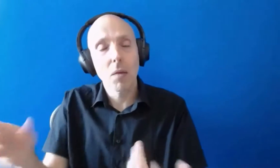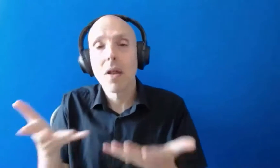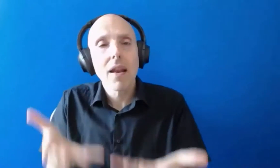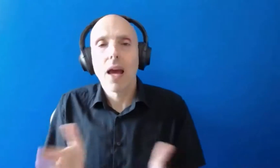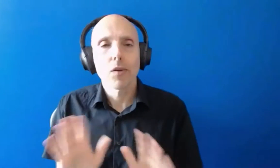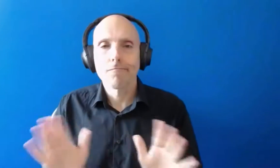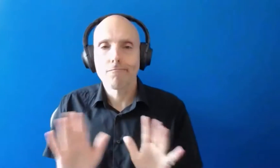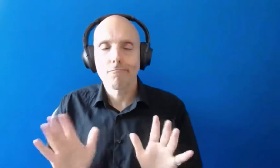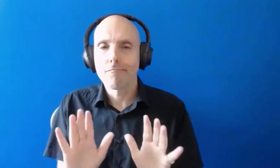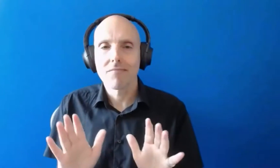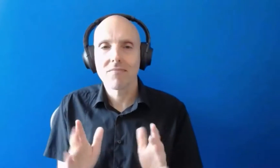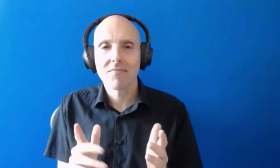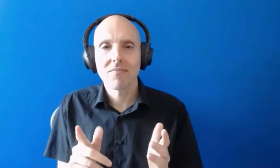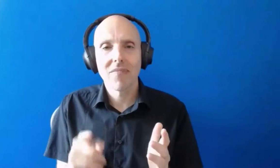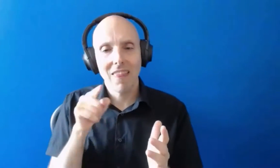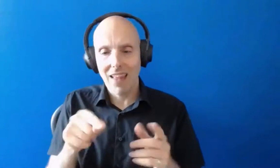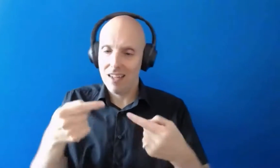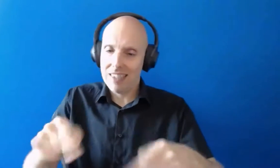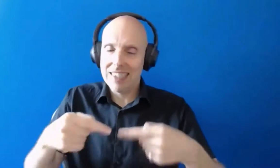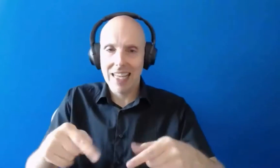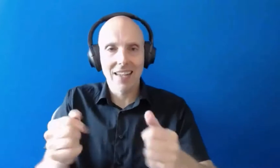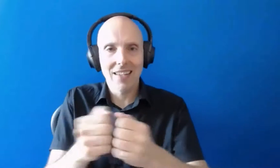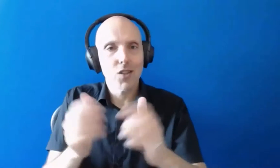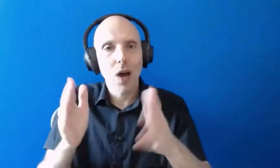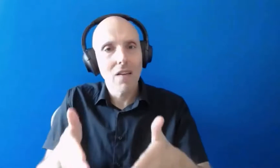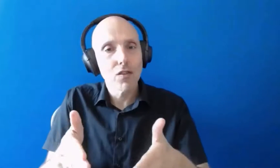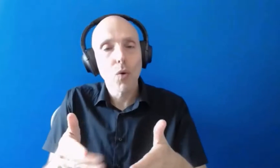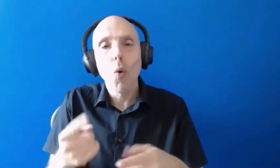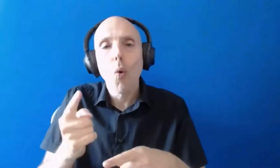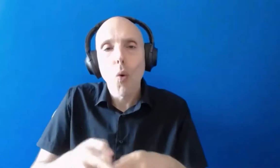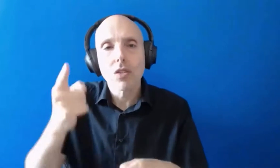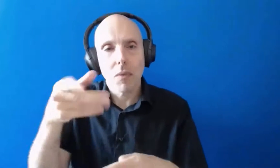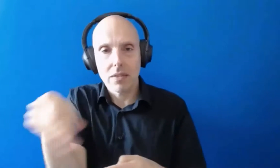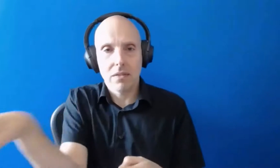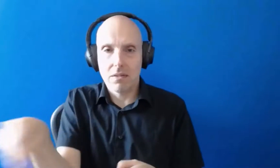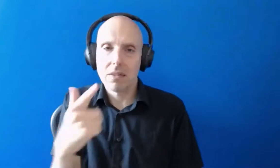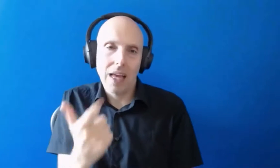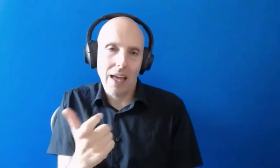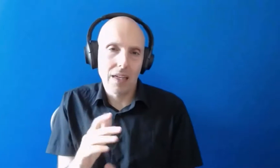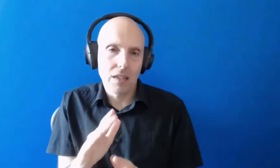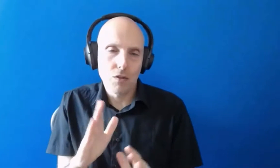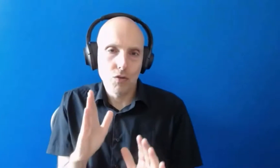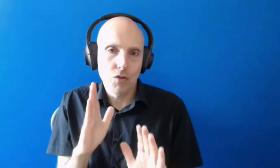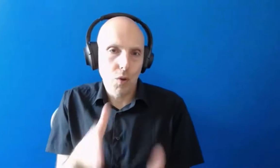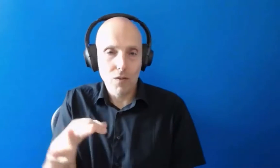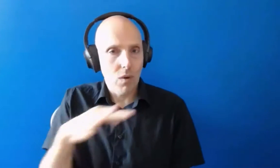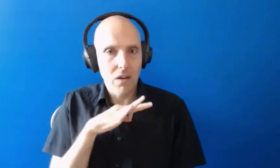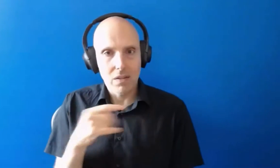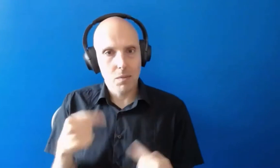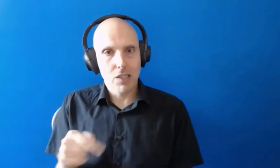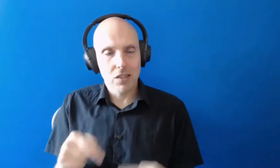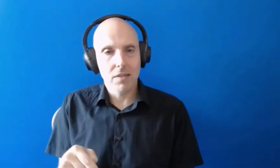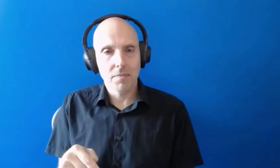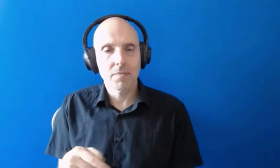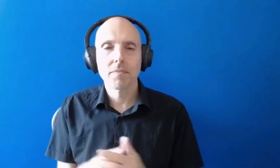that that um consent no longer exists so we we can pay suppliers without consent um it's not a specific